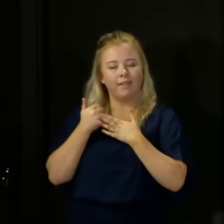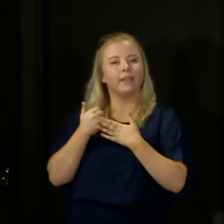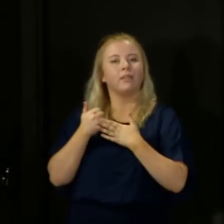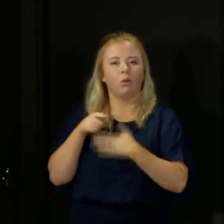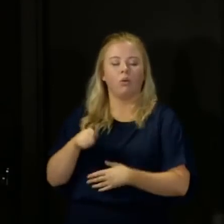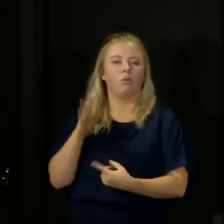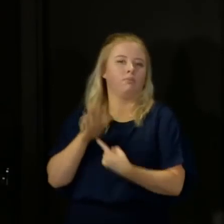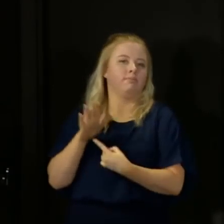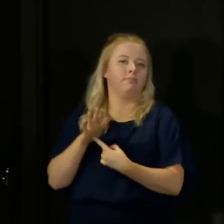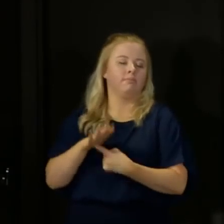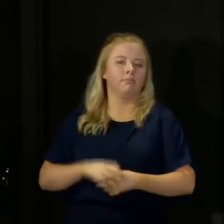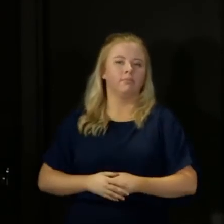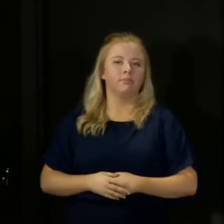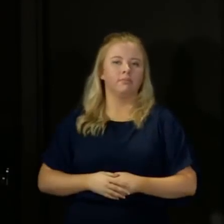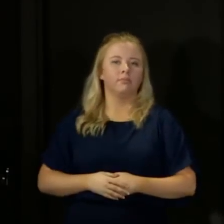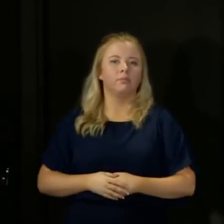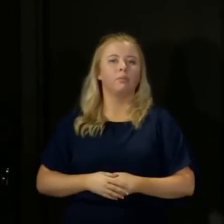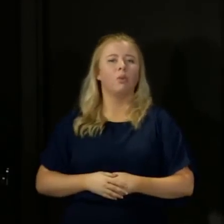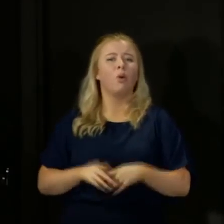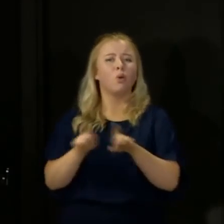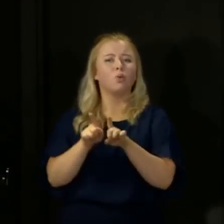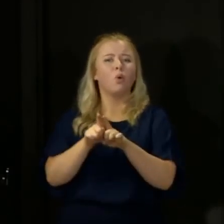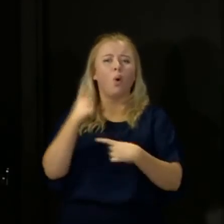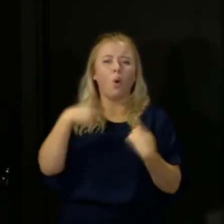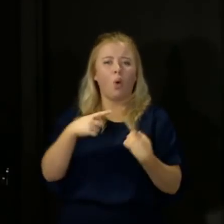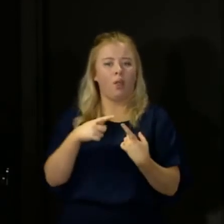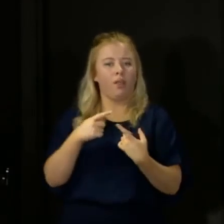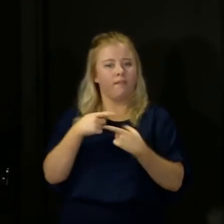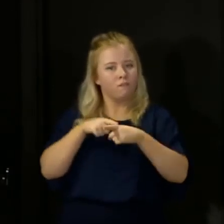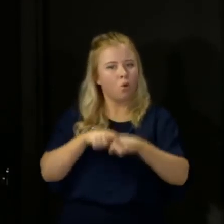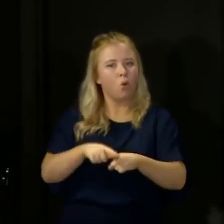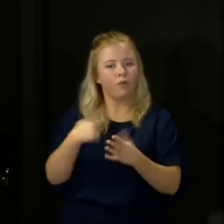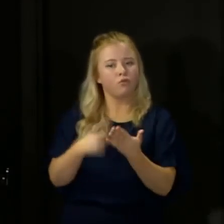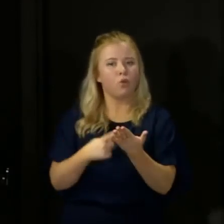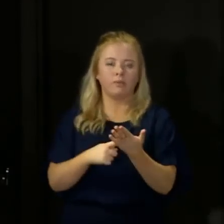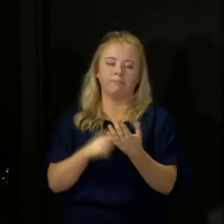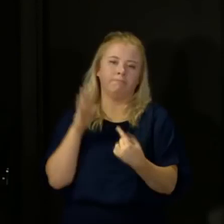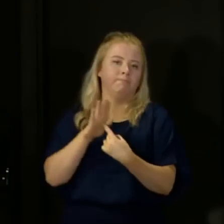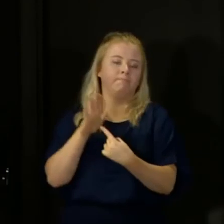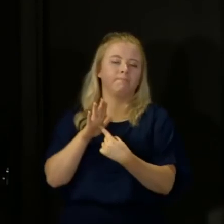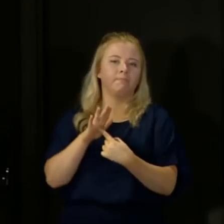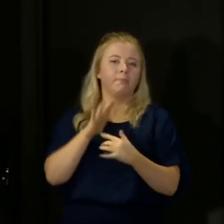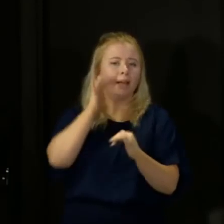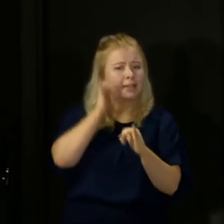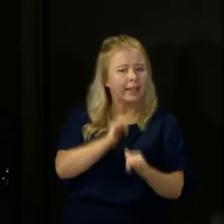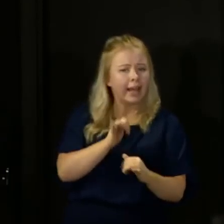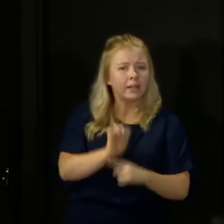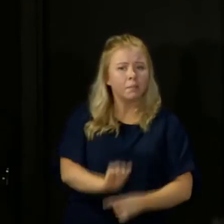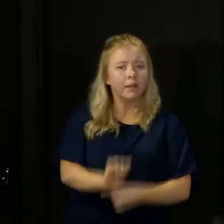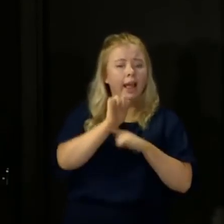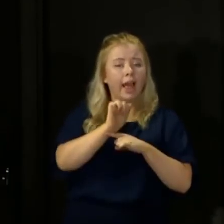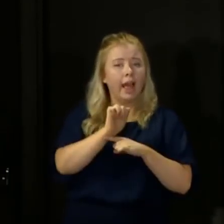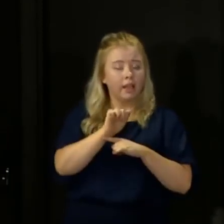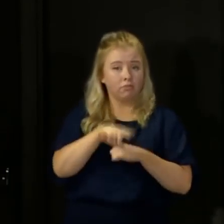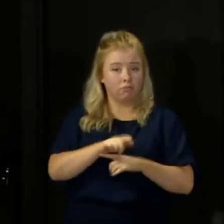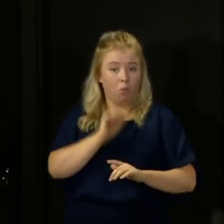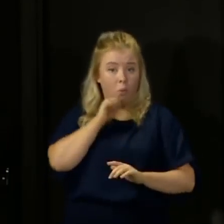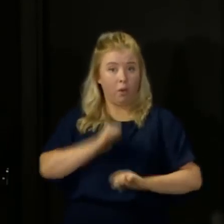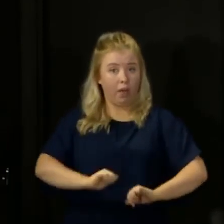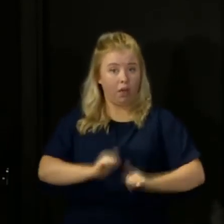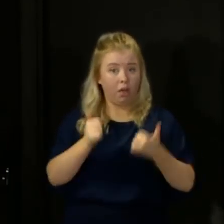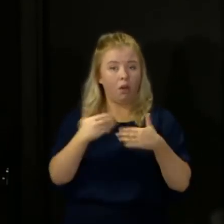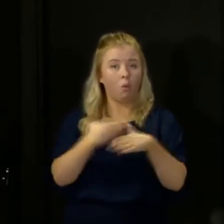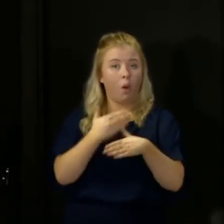And so too will all of us doing what is asked of us. Test and protect will only work. It will only be effective